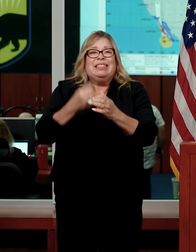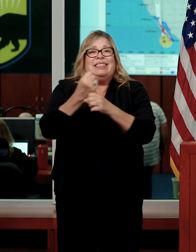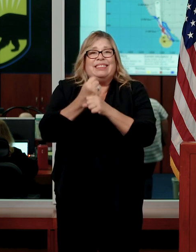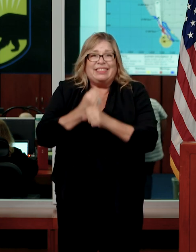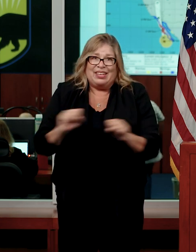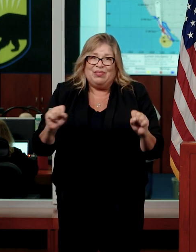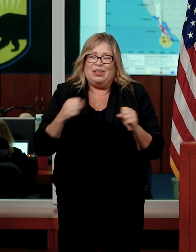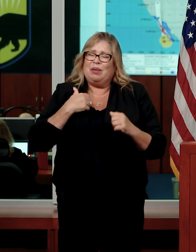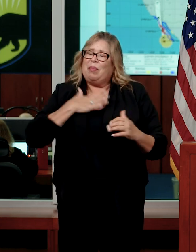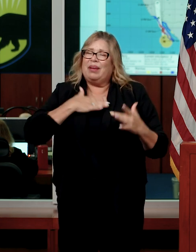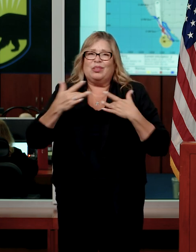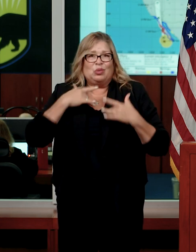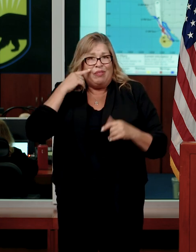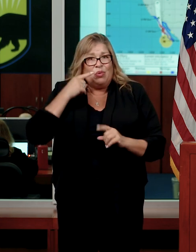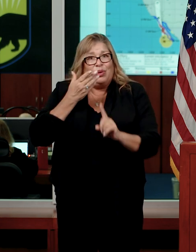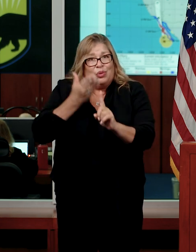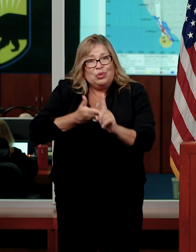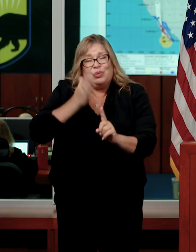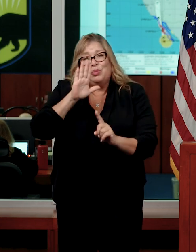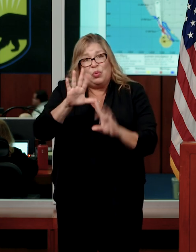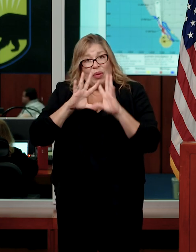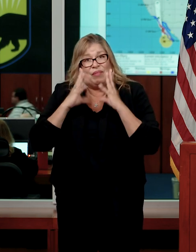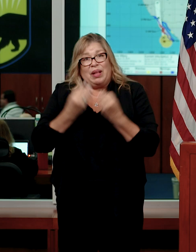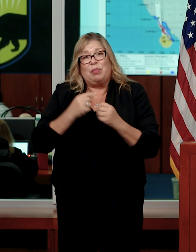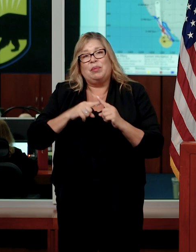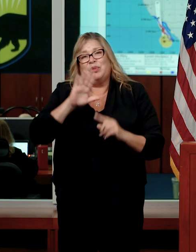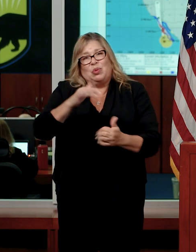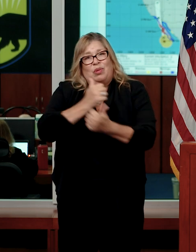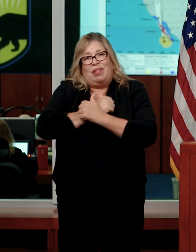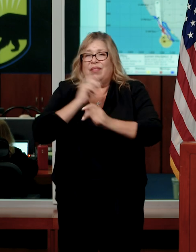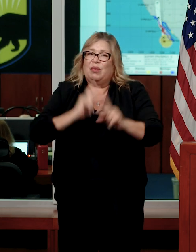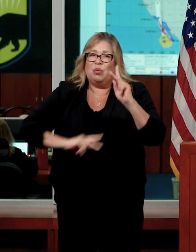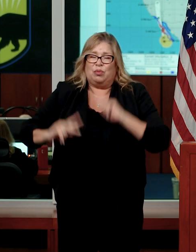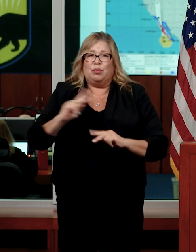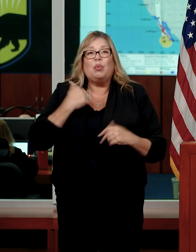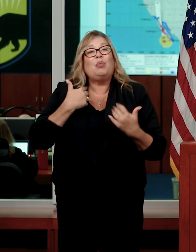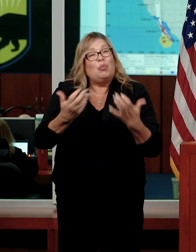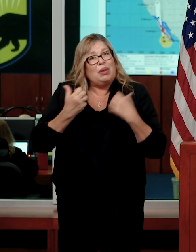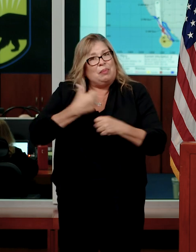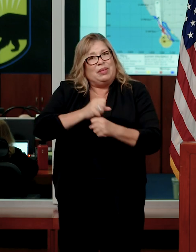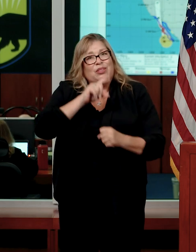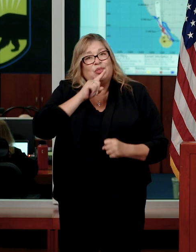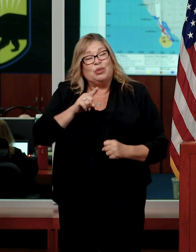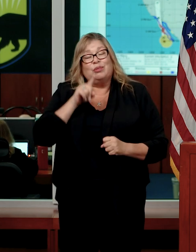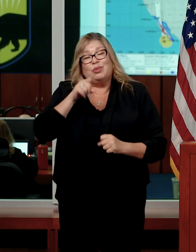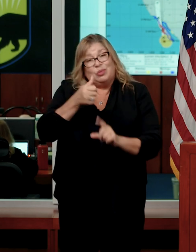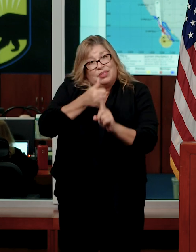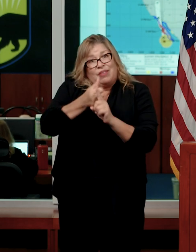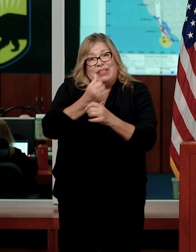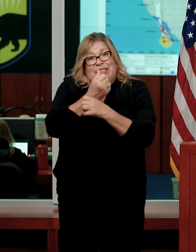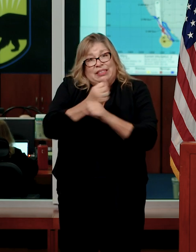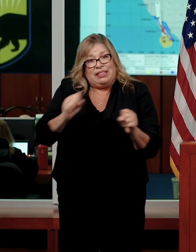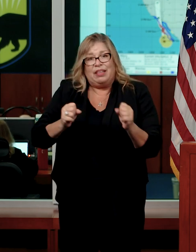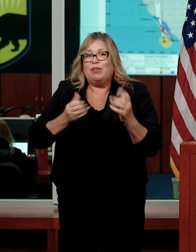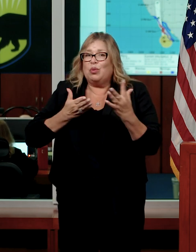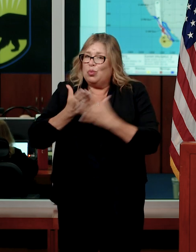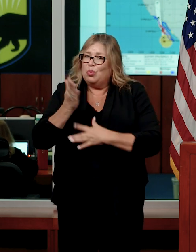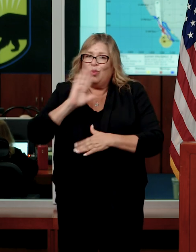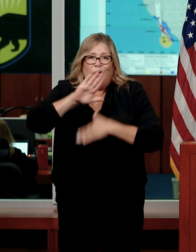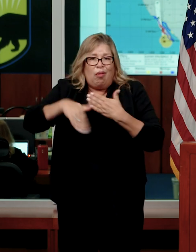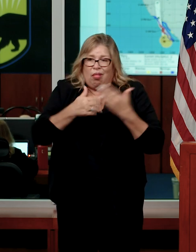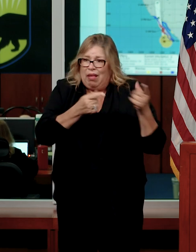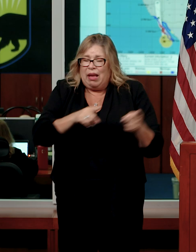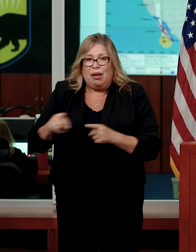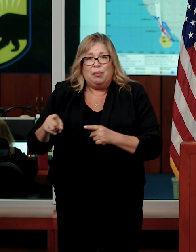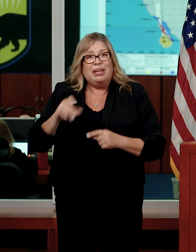concern for you, your families, and your loved ones. We want to ensure that you are safe through this entire event. If you